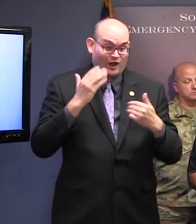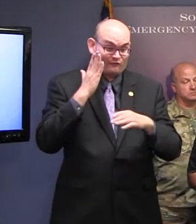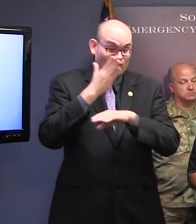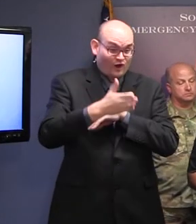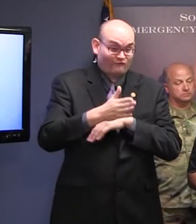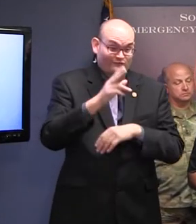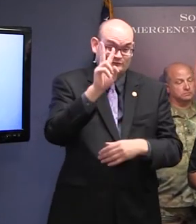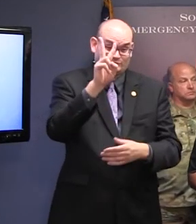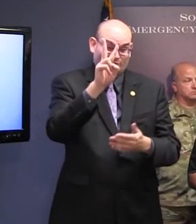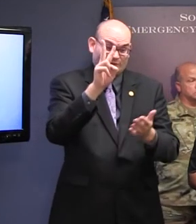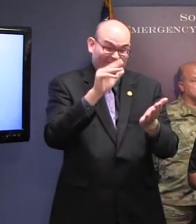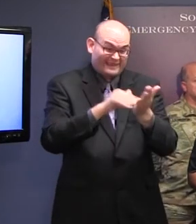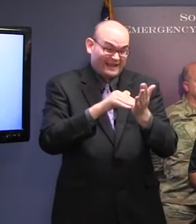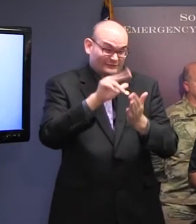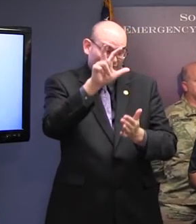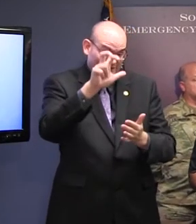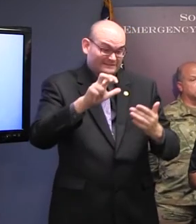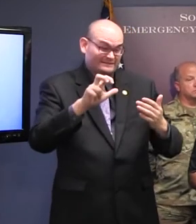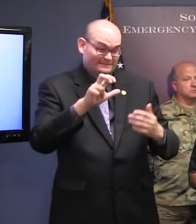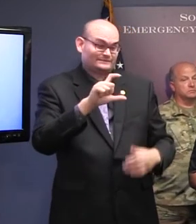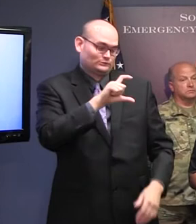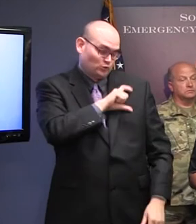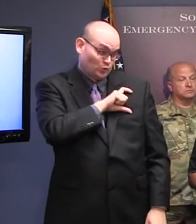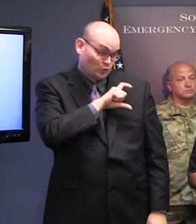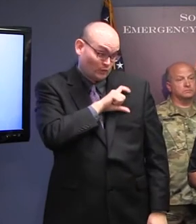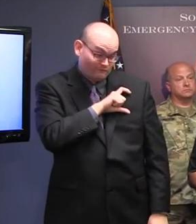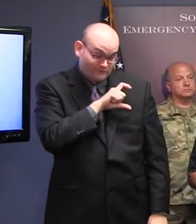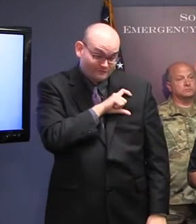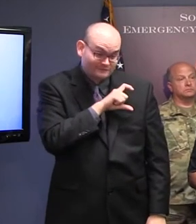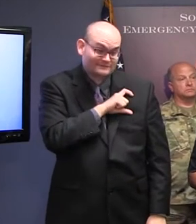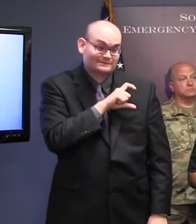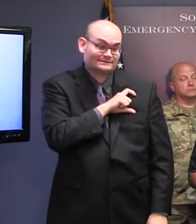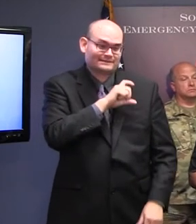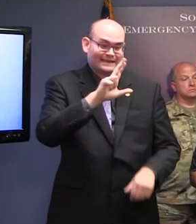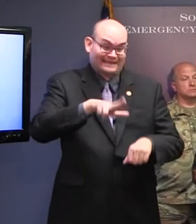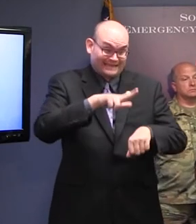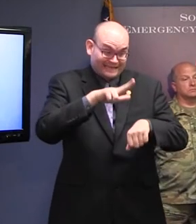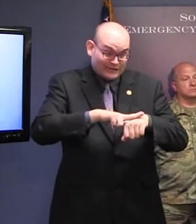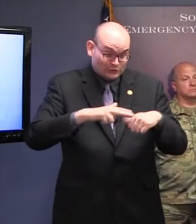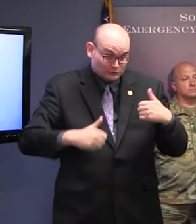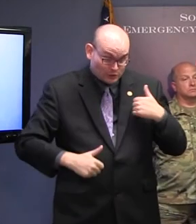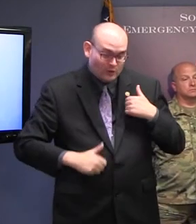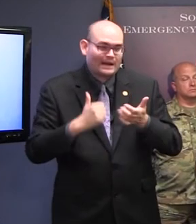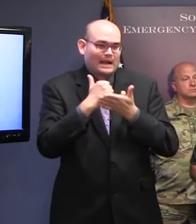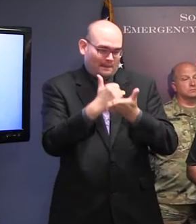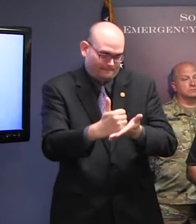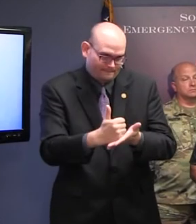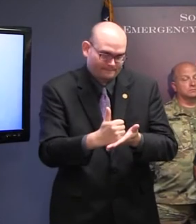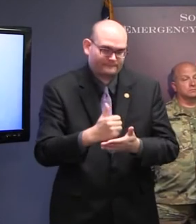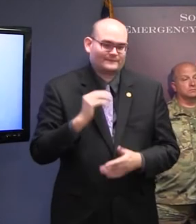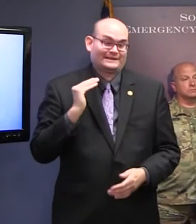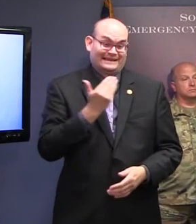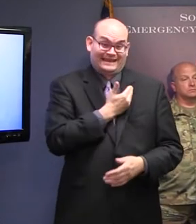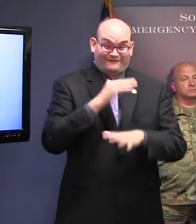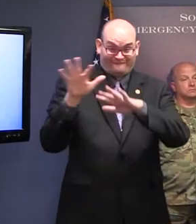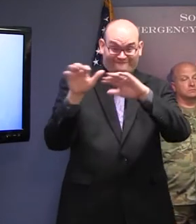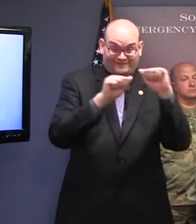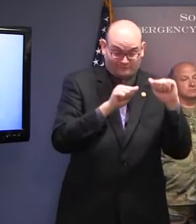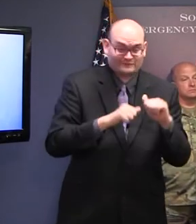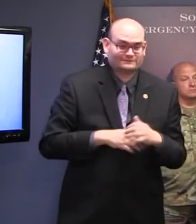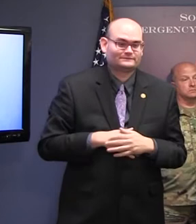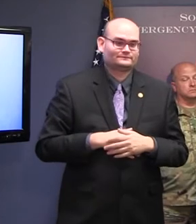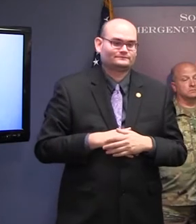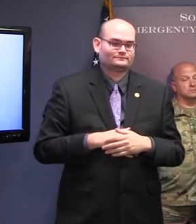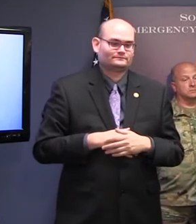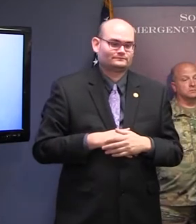enforcement officers and South Carolina National Guard personnel assisting with our evacuation efforts. The Governor also mentioned